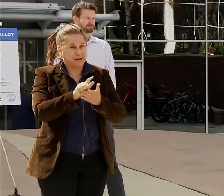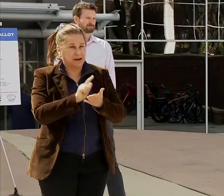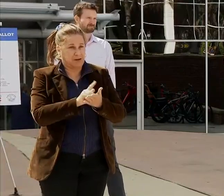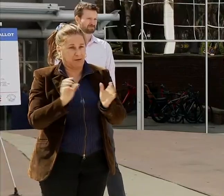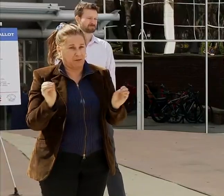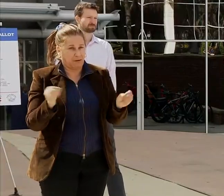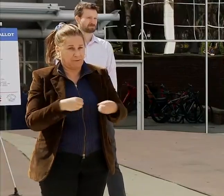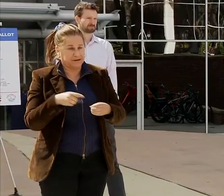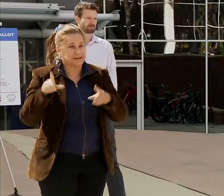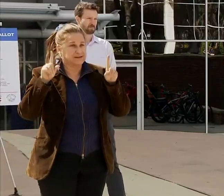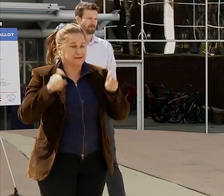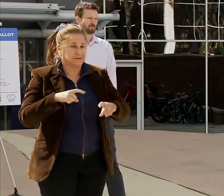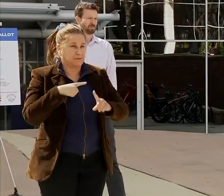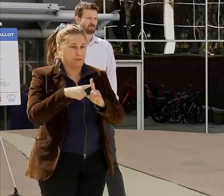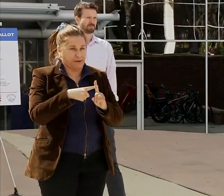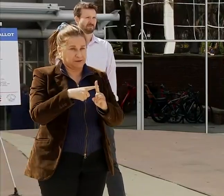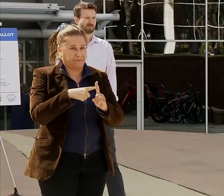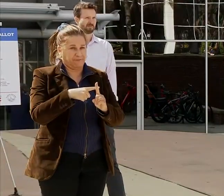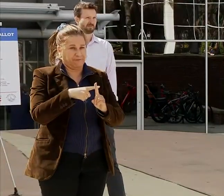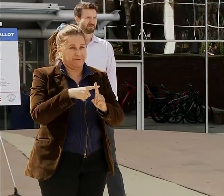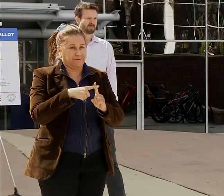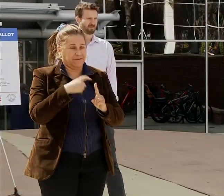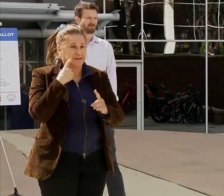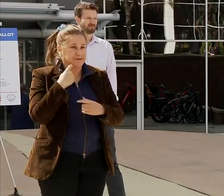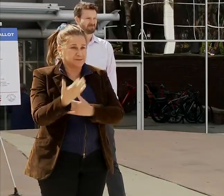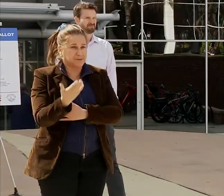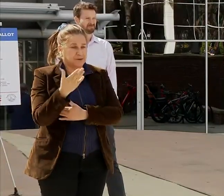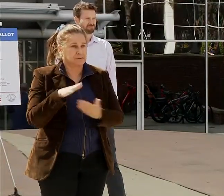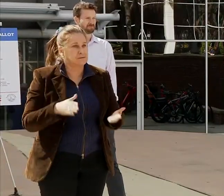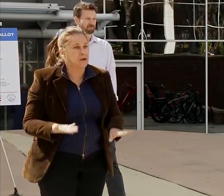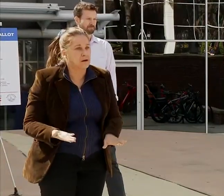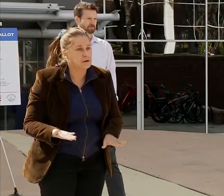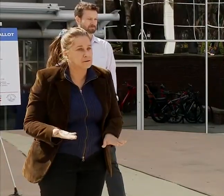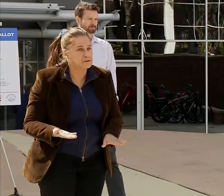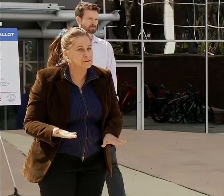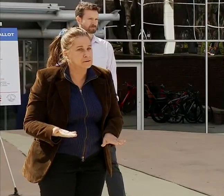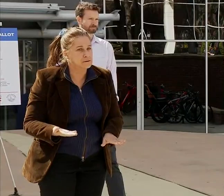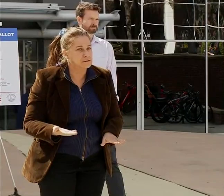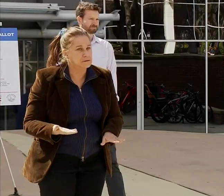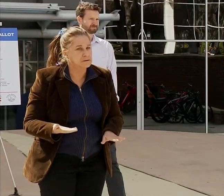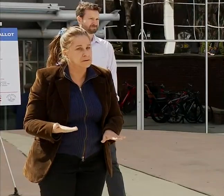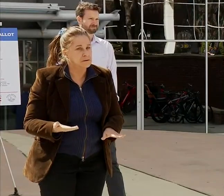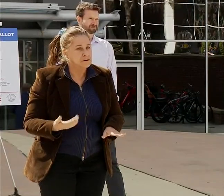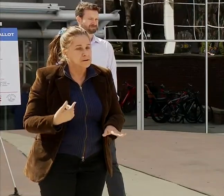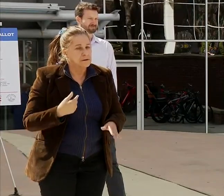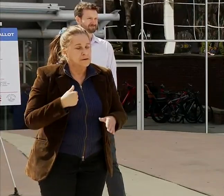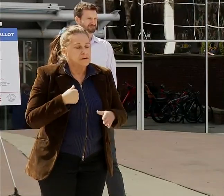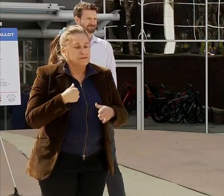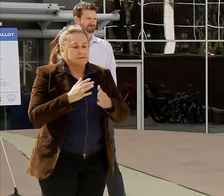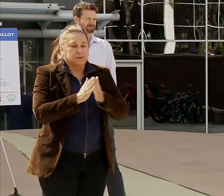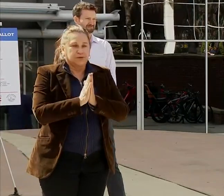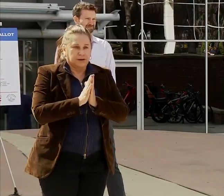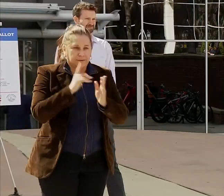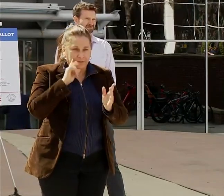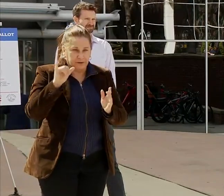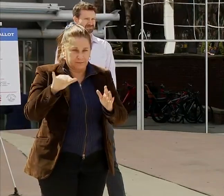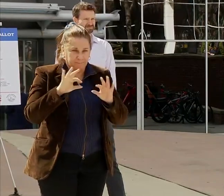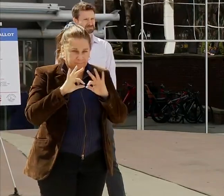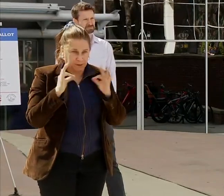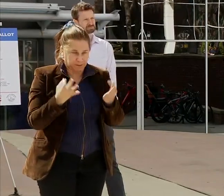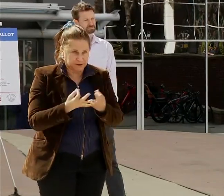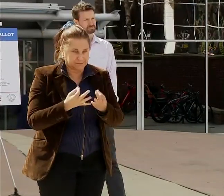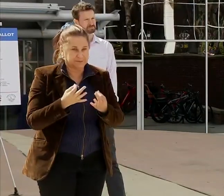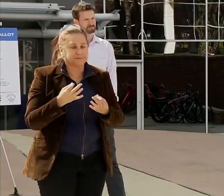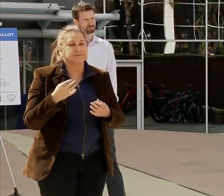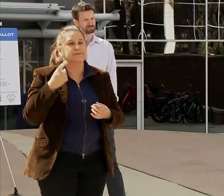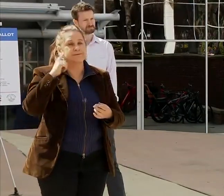he passed away this morning. My prayers right now are with his family, his entire team, and of course we will be